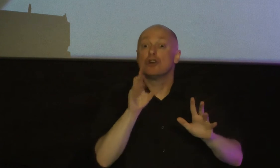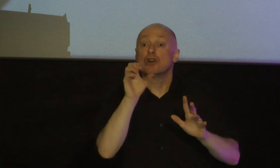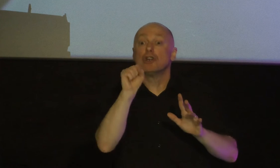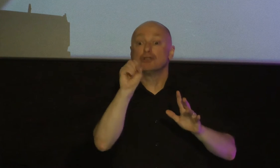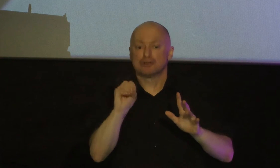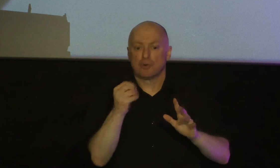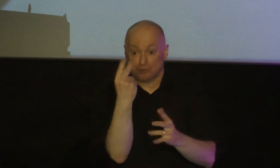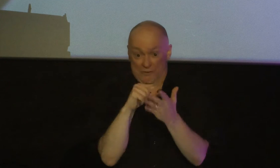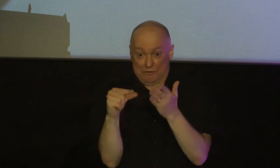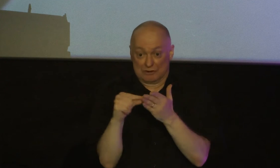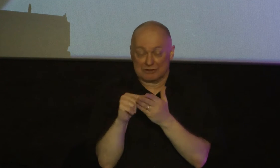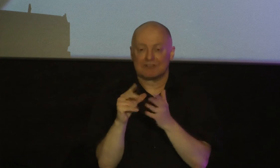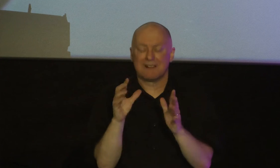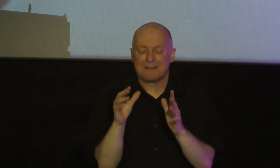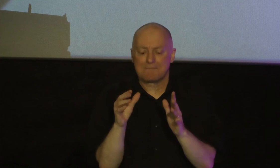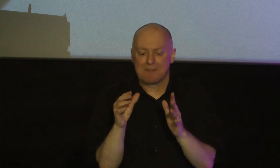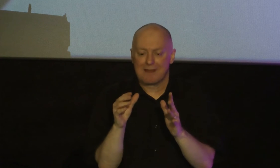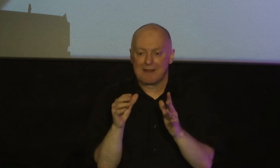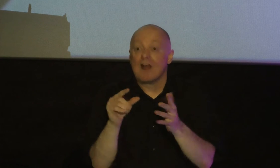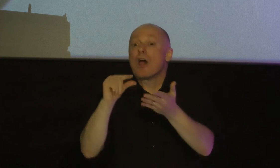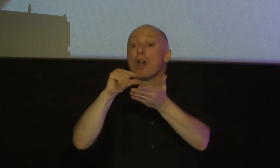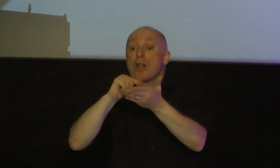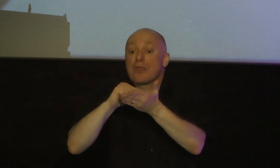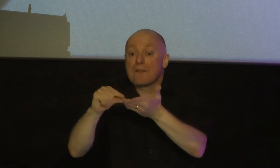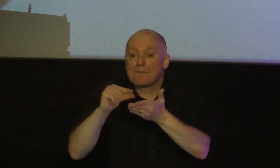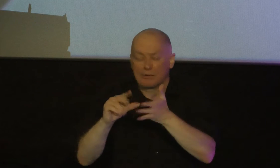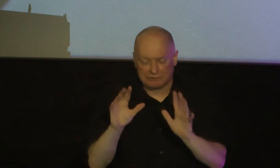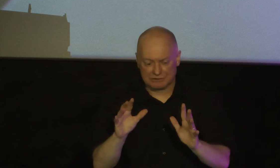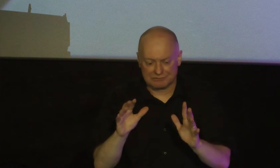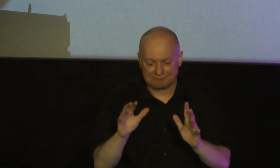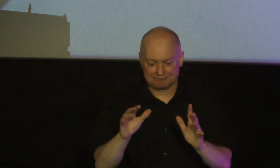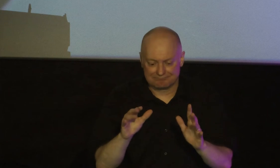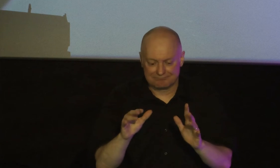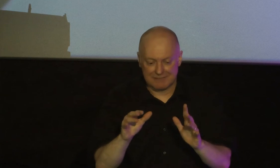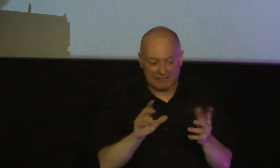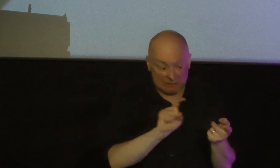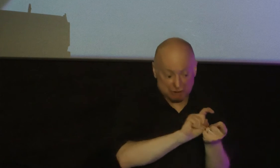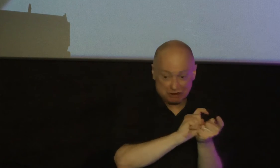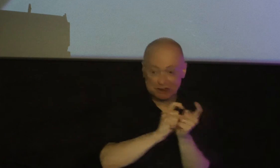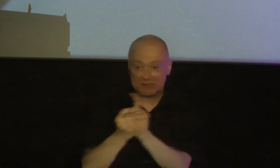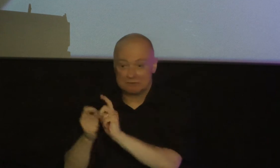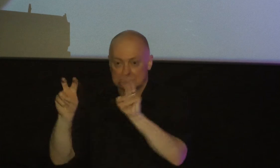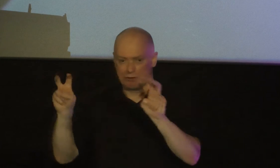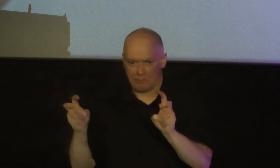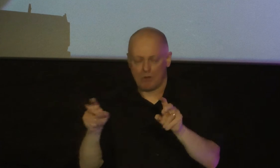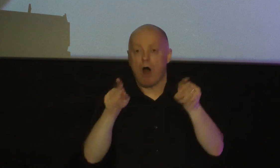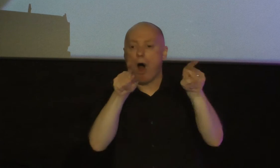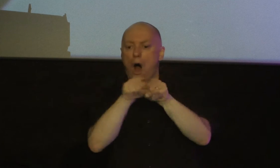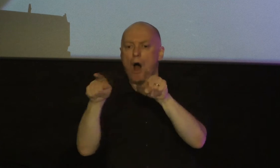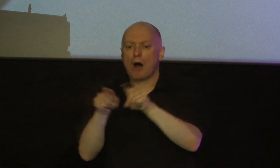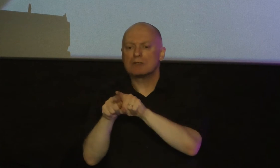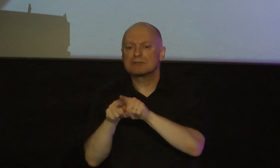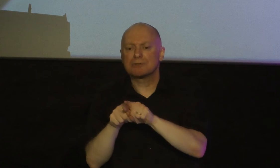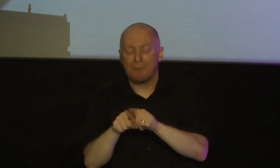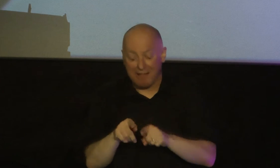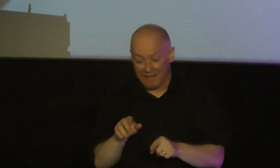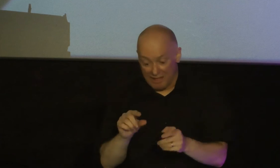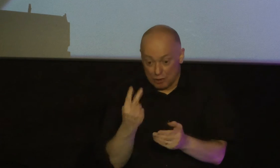verses secondly these verses are not only a transition in the text these verses are also an introduction to a very